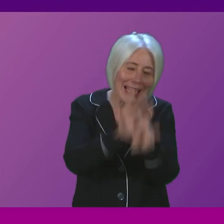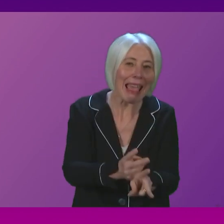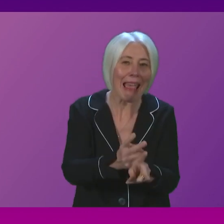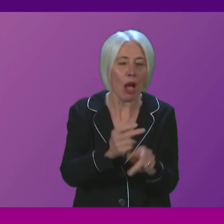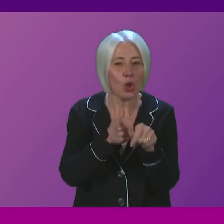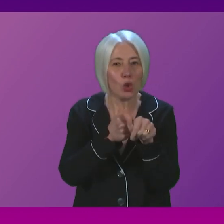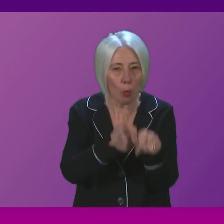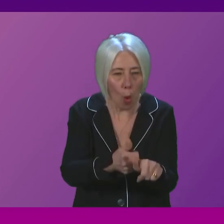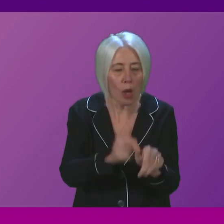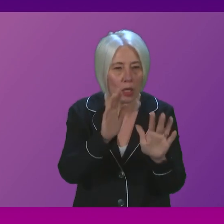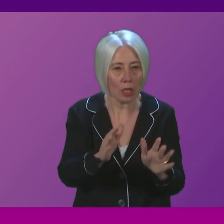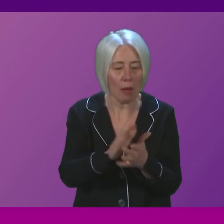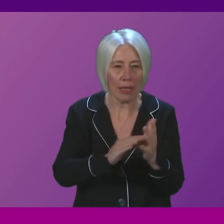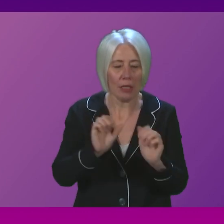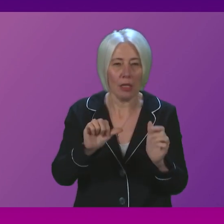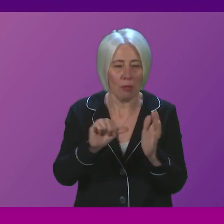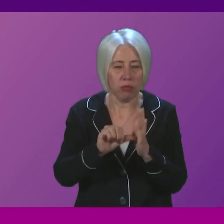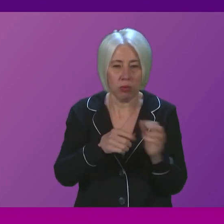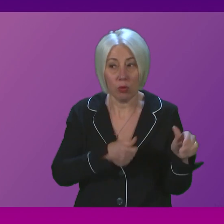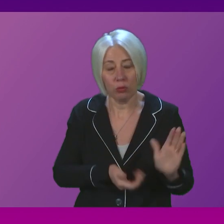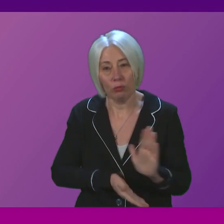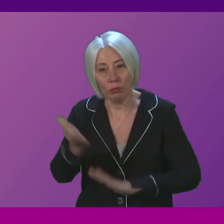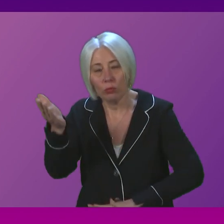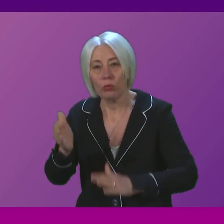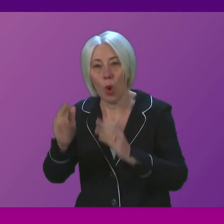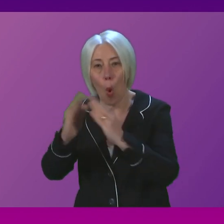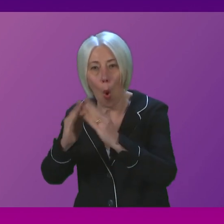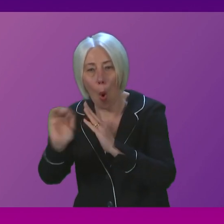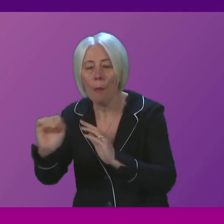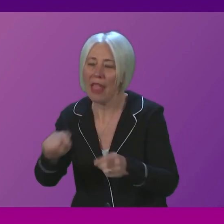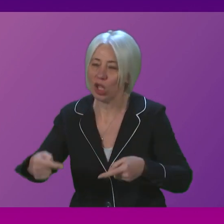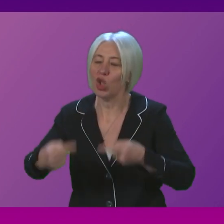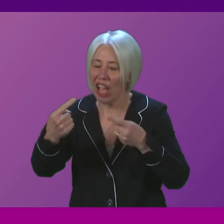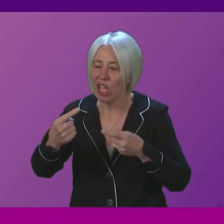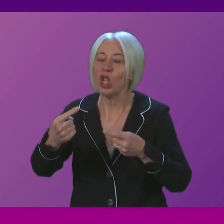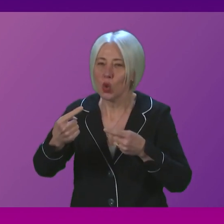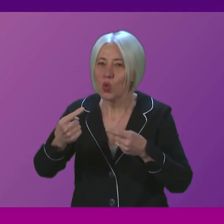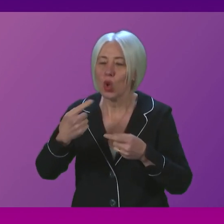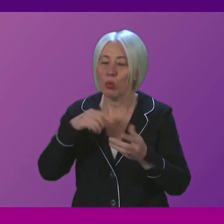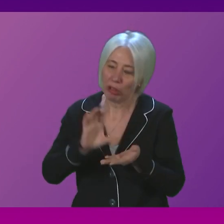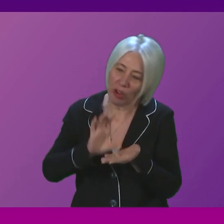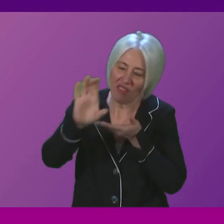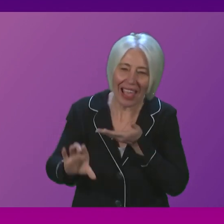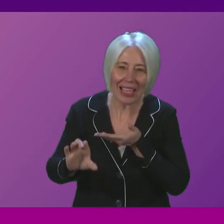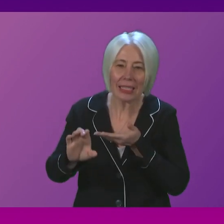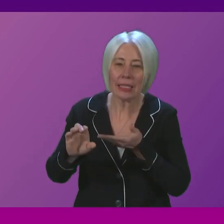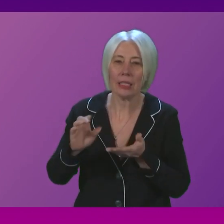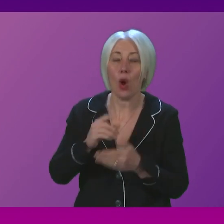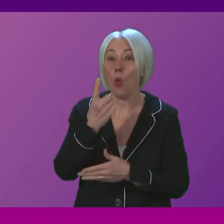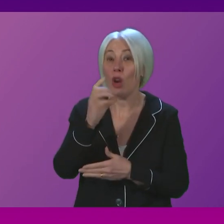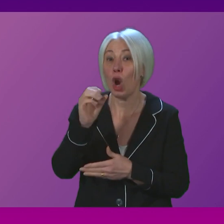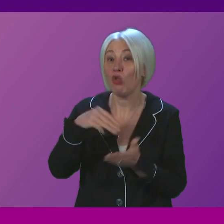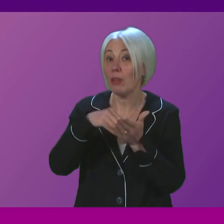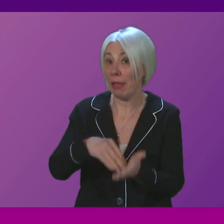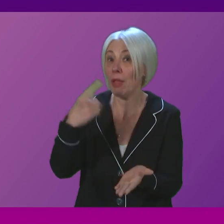to be discharged at home. So that is a significant challenge that we are investing to address. So we're investing more than £100 million